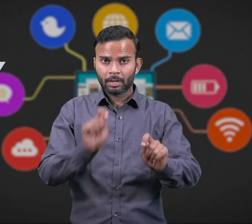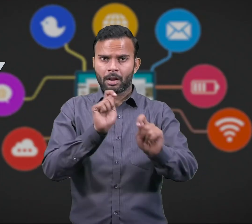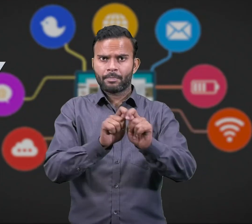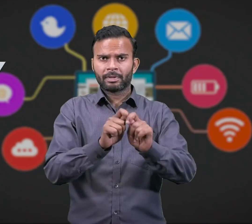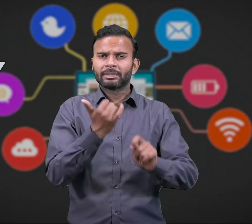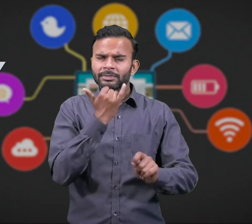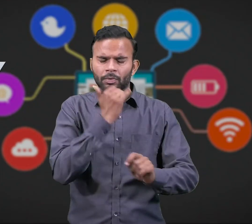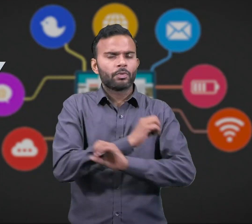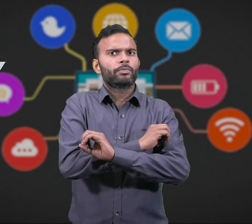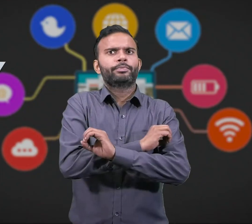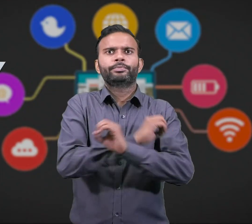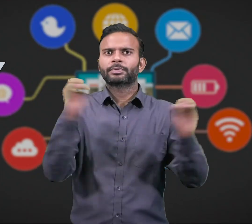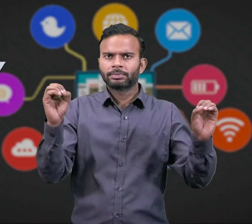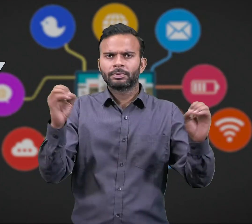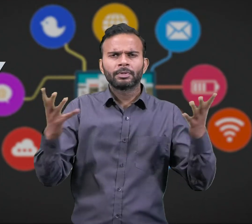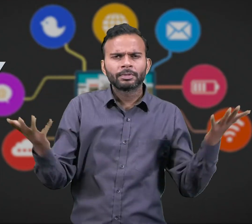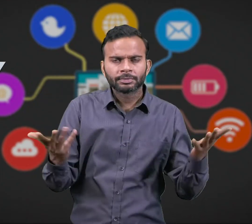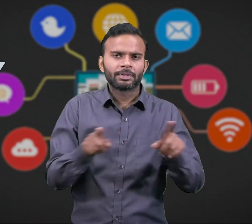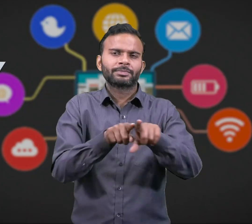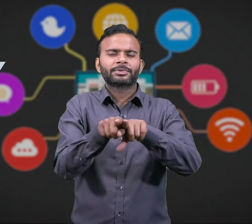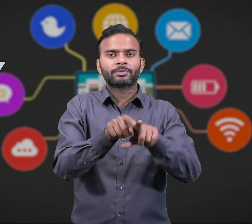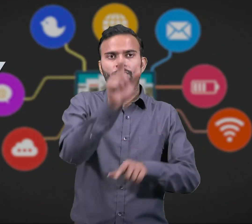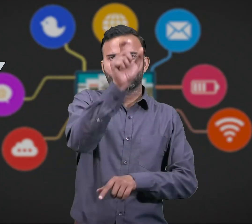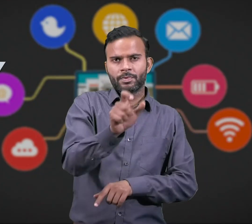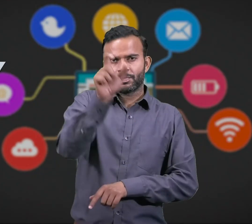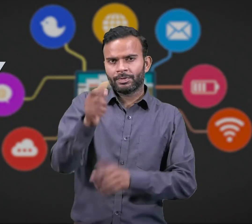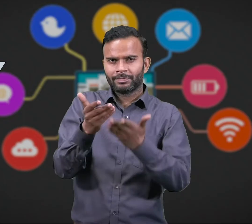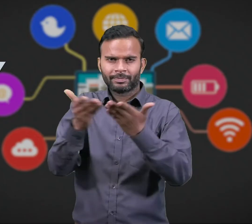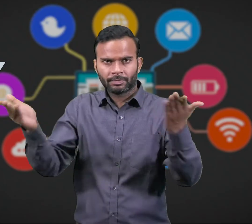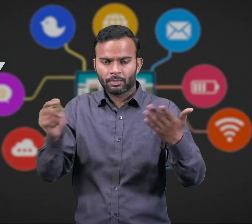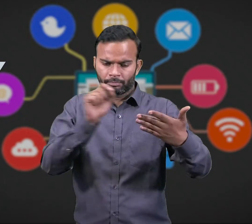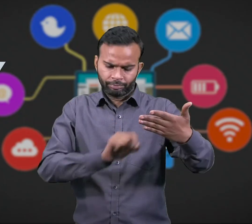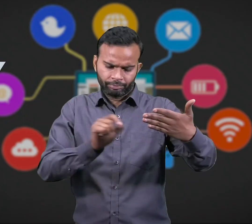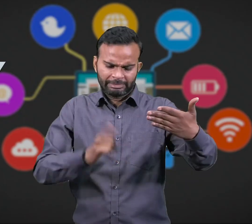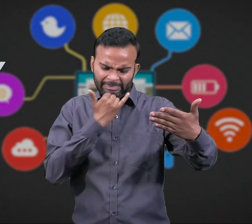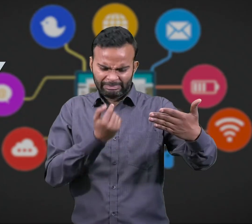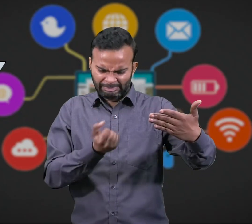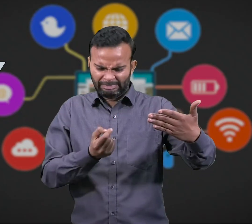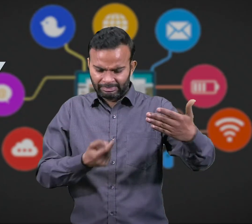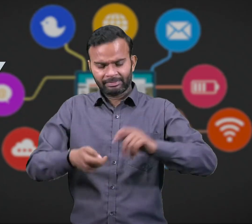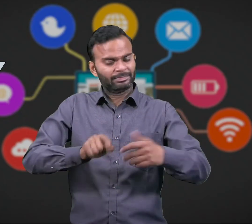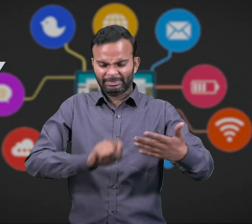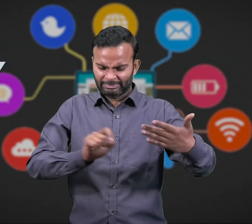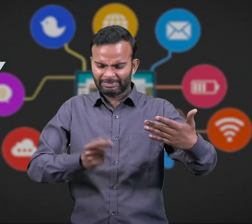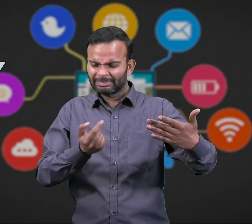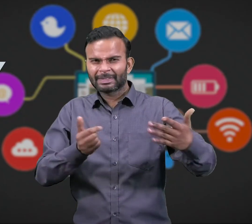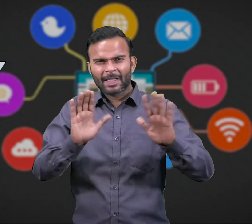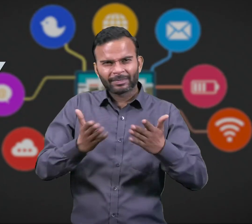Accuracy We can work on computer accurately without errors. We all make